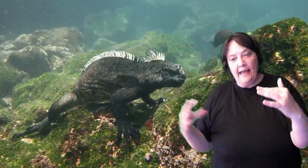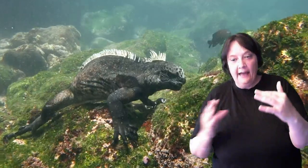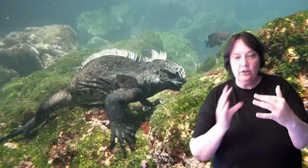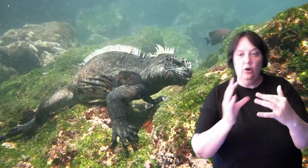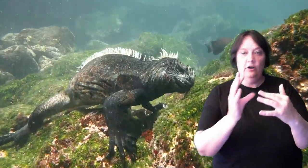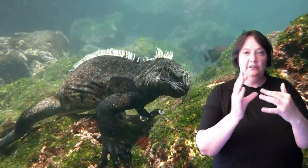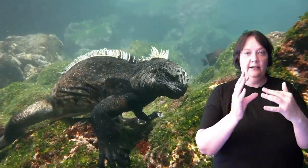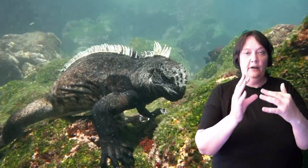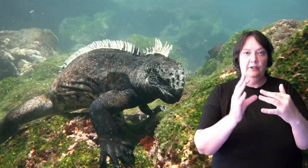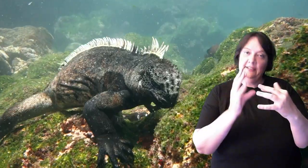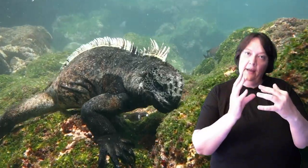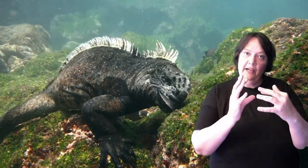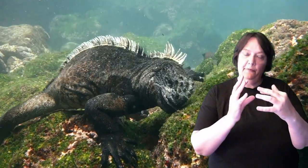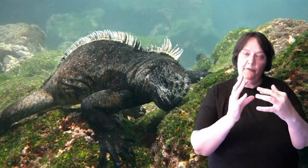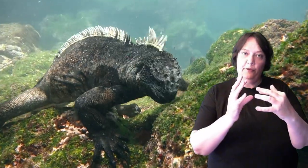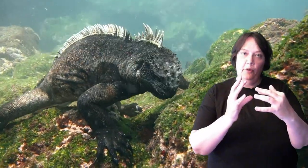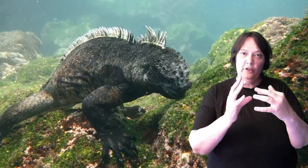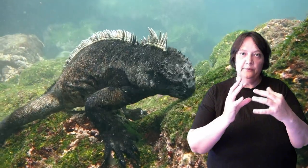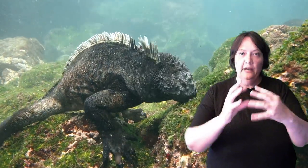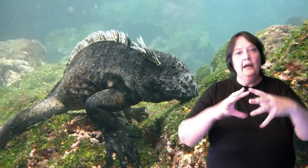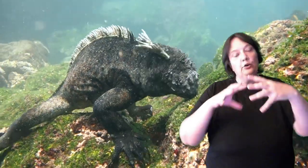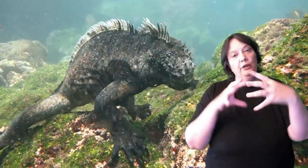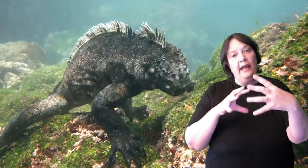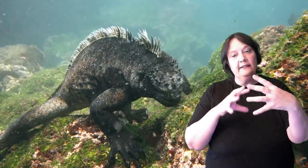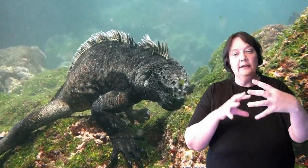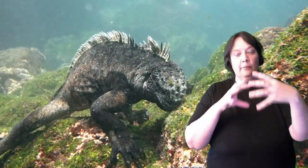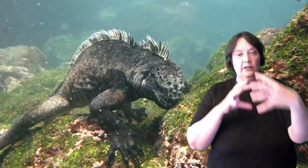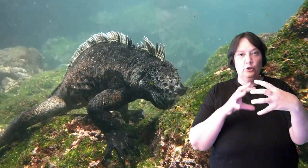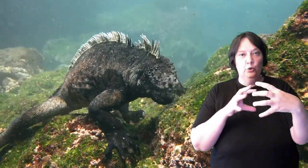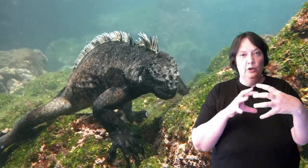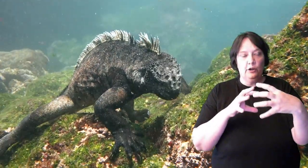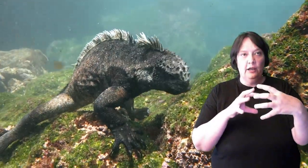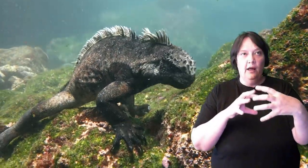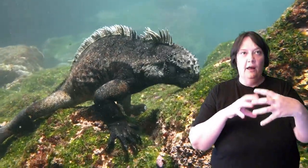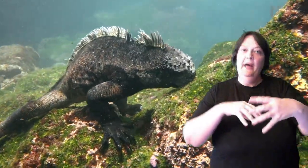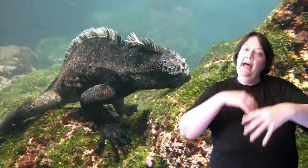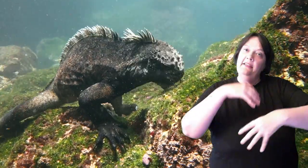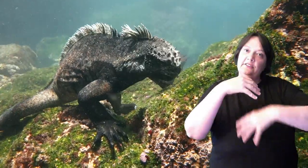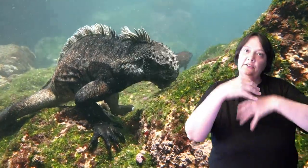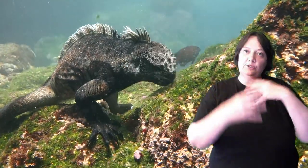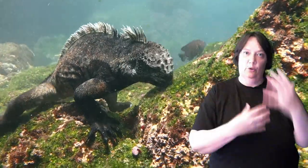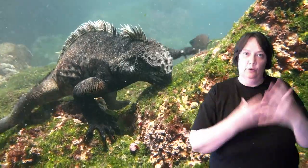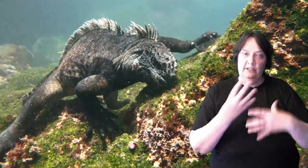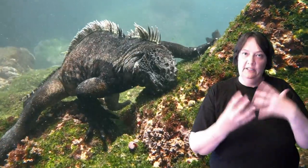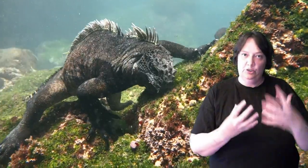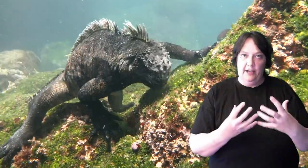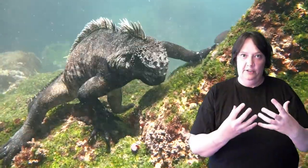Antarctic current coming up from the bottom creating a much cooler climb and this has resulted in a strange